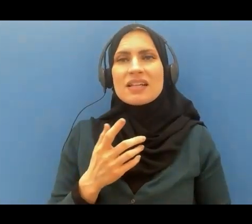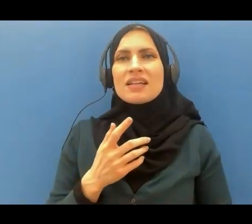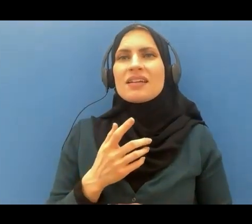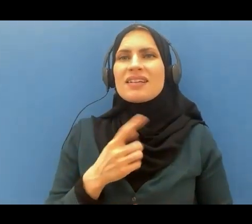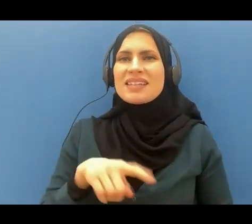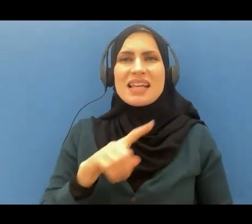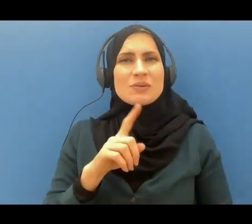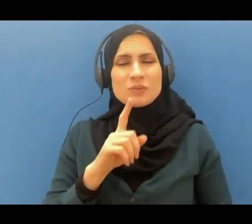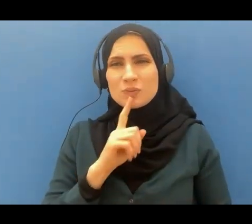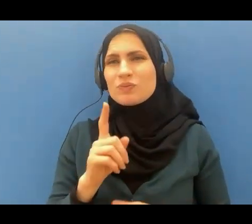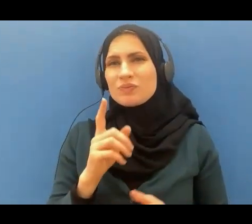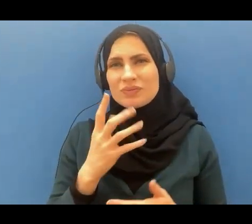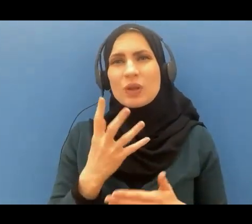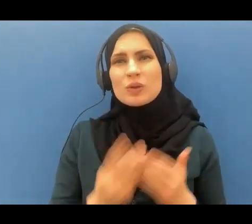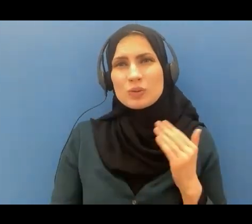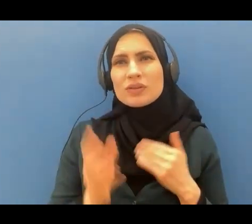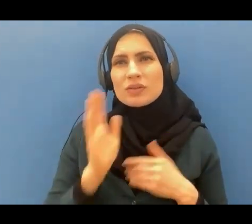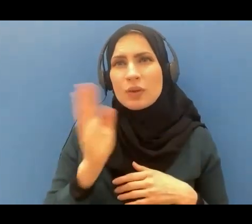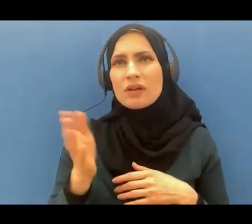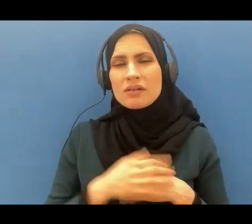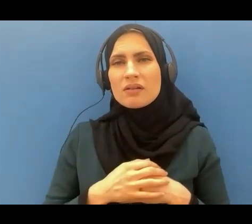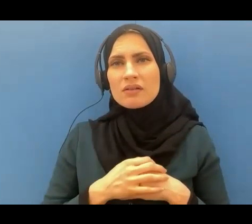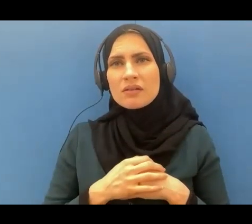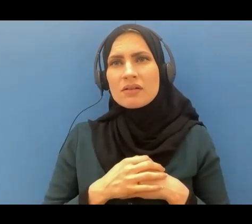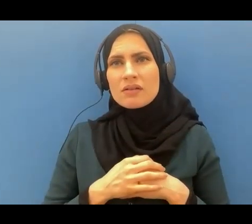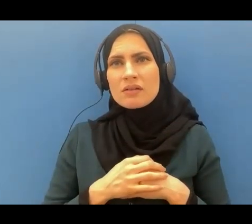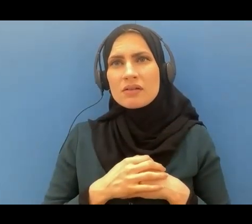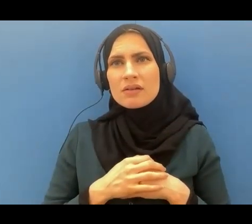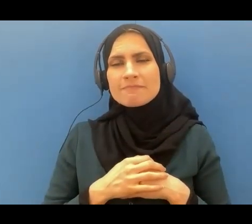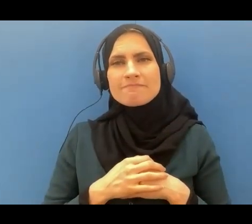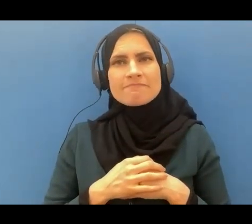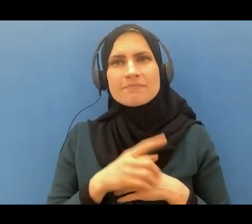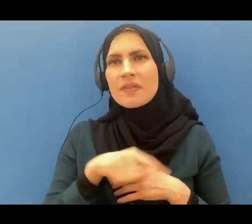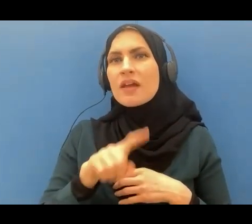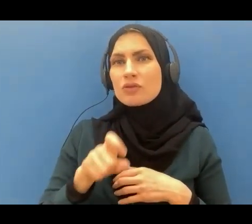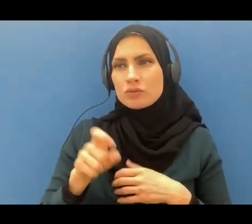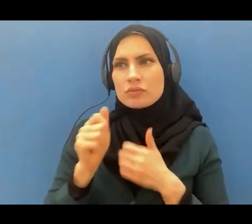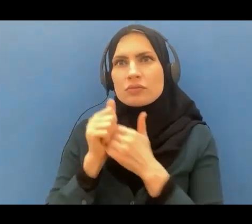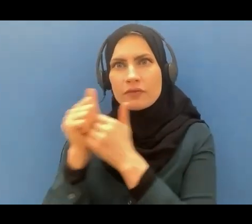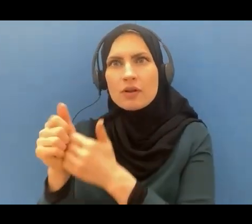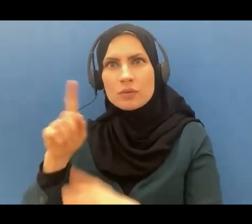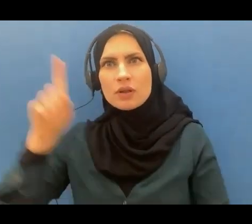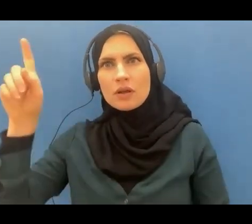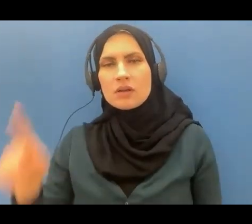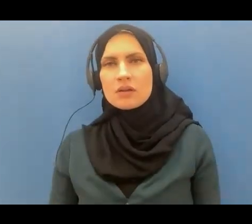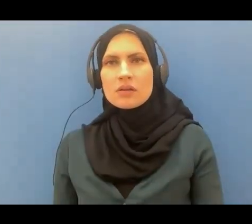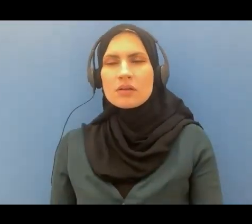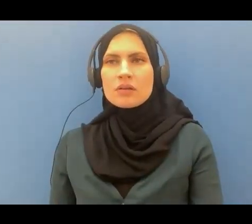they need to submit to Allah who has such